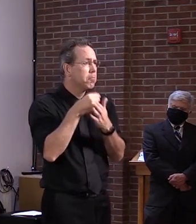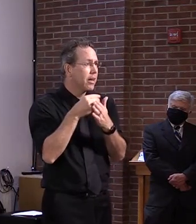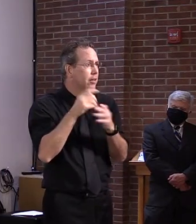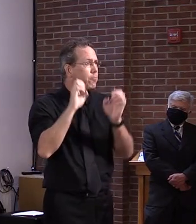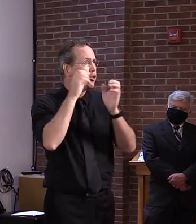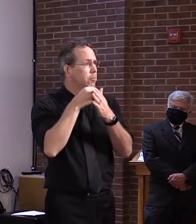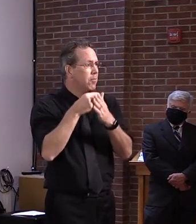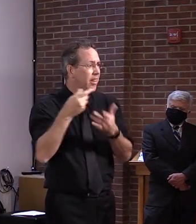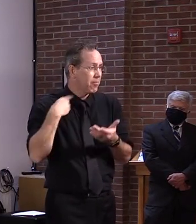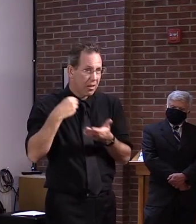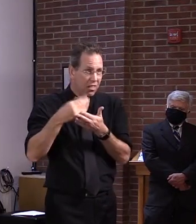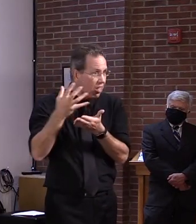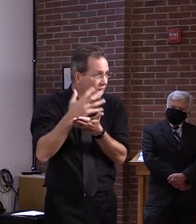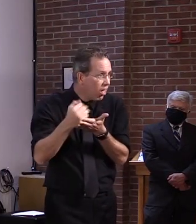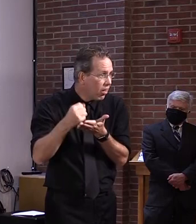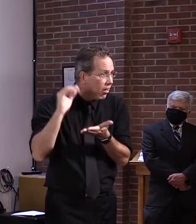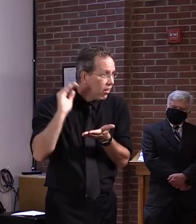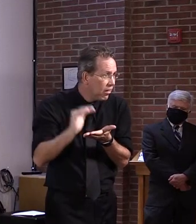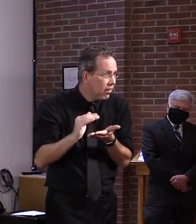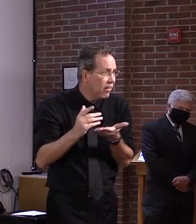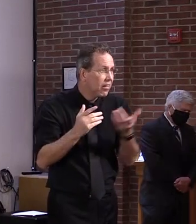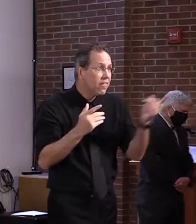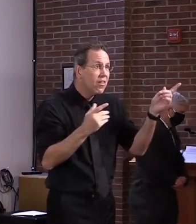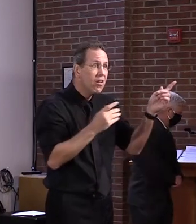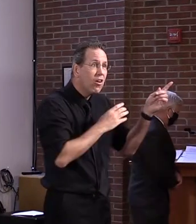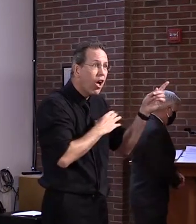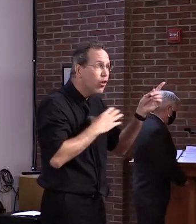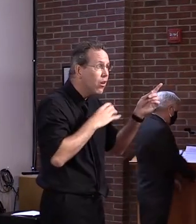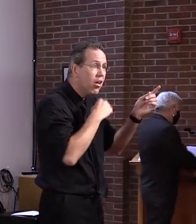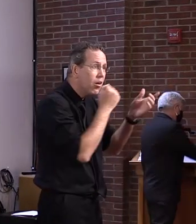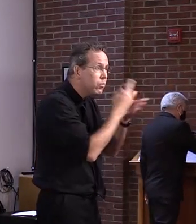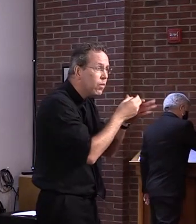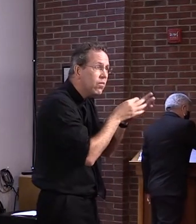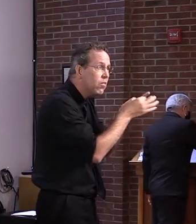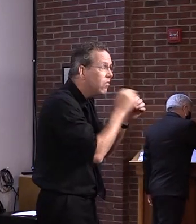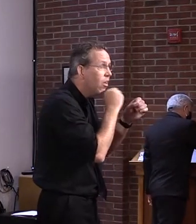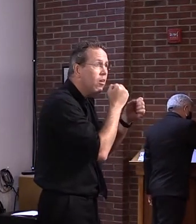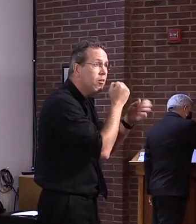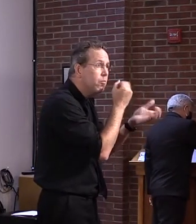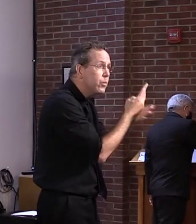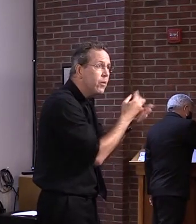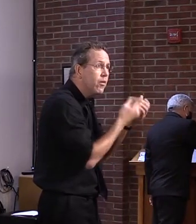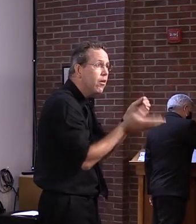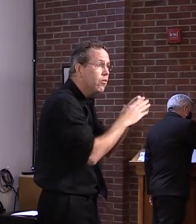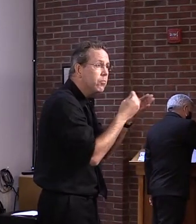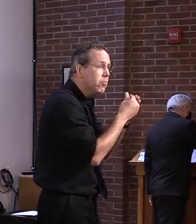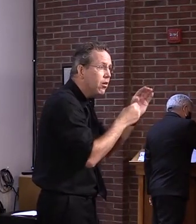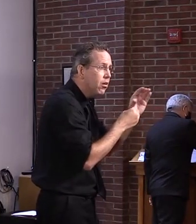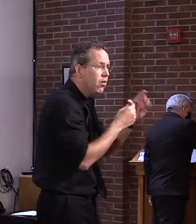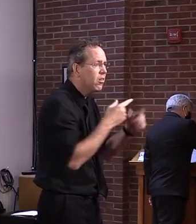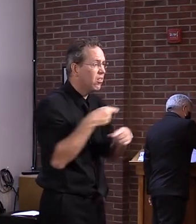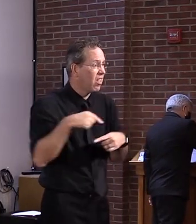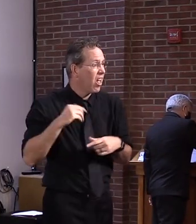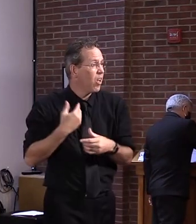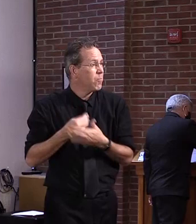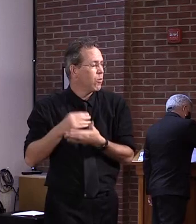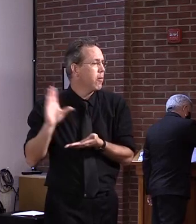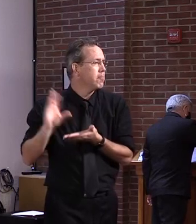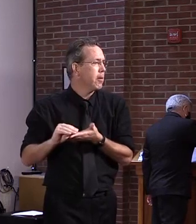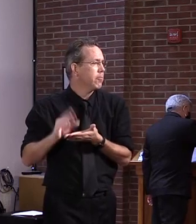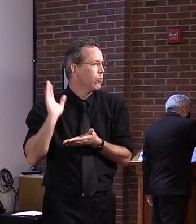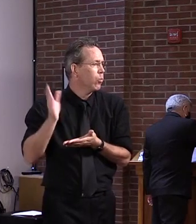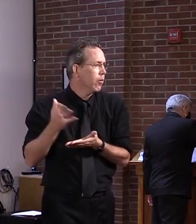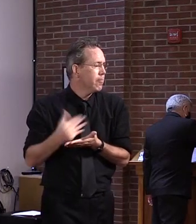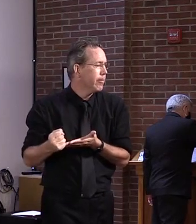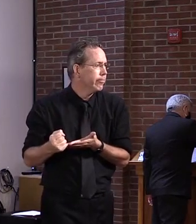without further action, uh, by Congress and by, uh, the President and so forth. So, we're, we're following the same timeline.